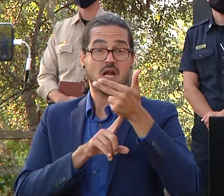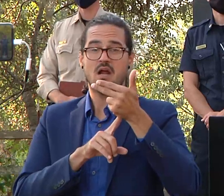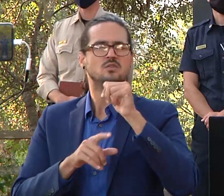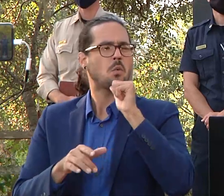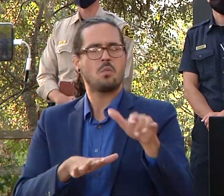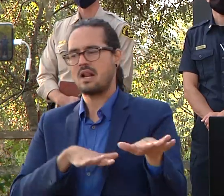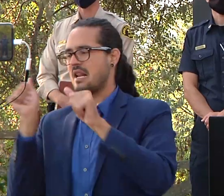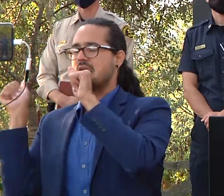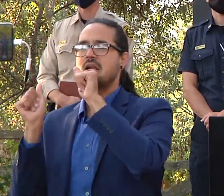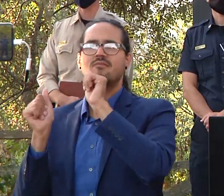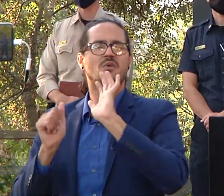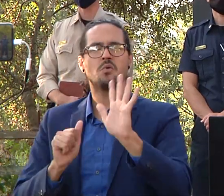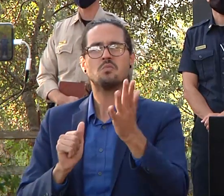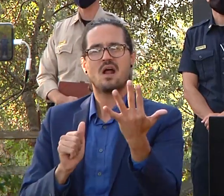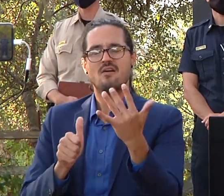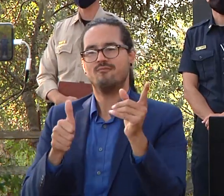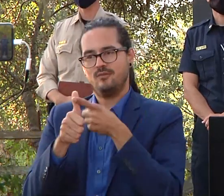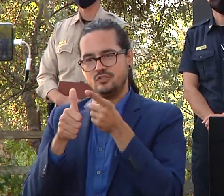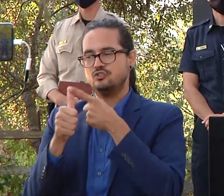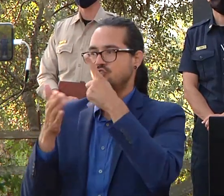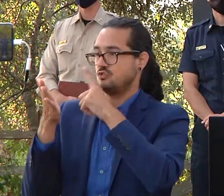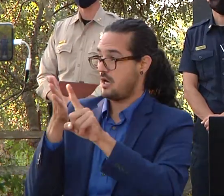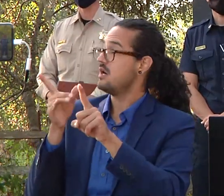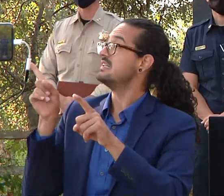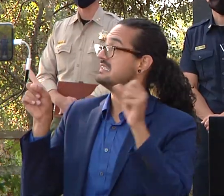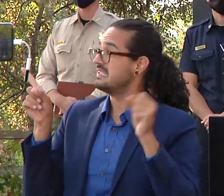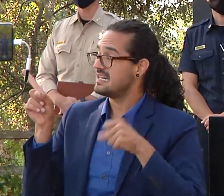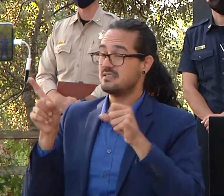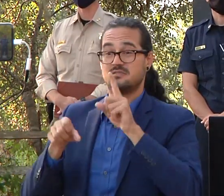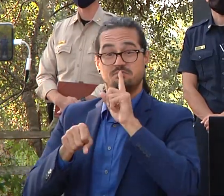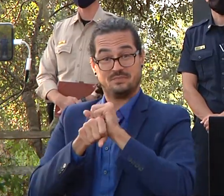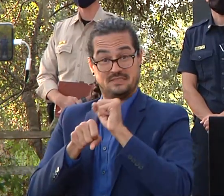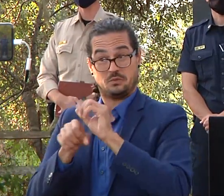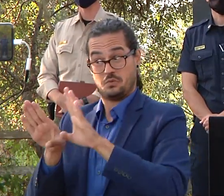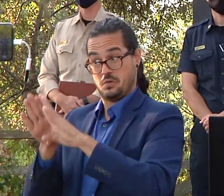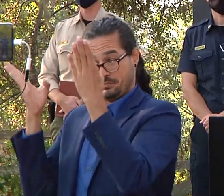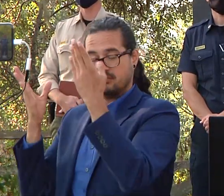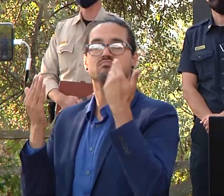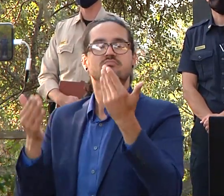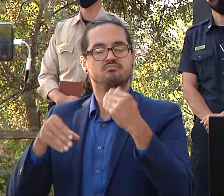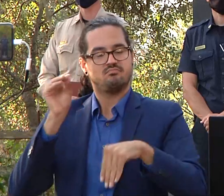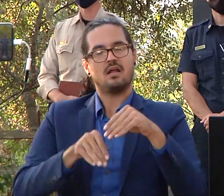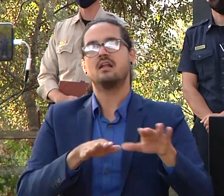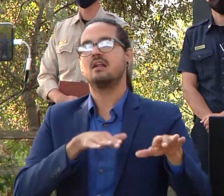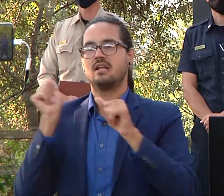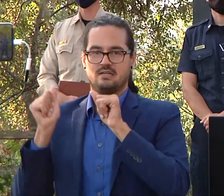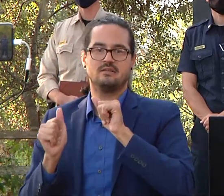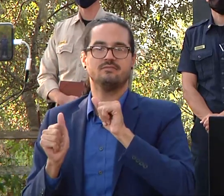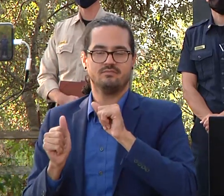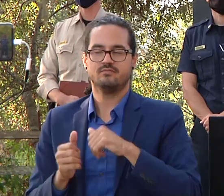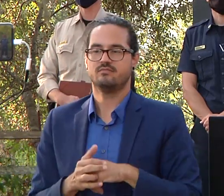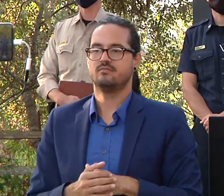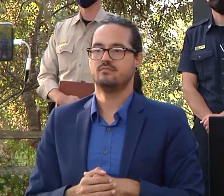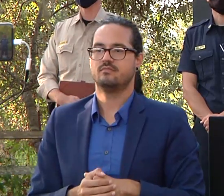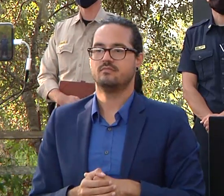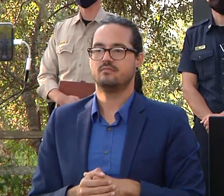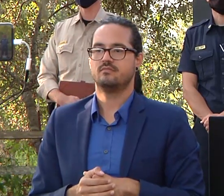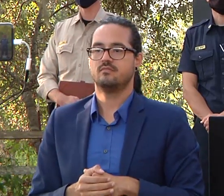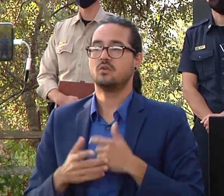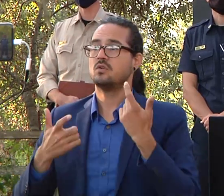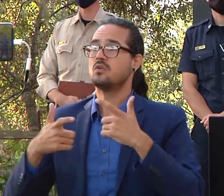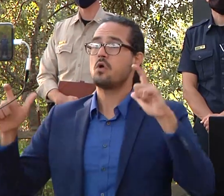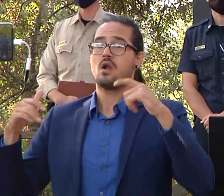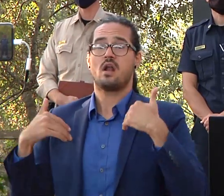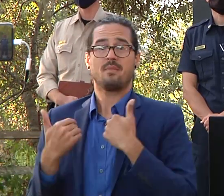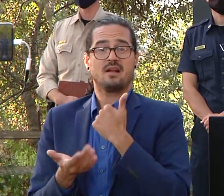is in the area so check to make sure before you check out of the hotels and for large animal assistance please call robin